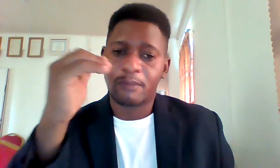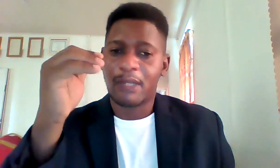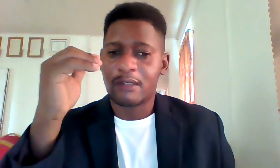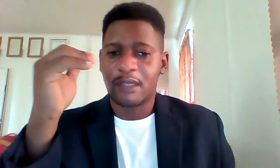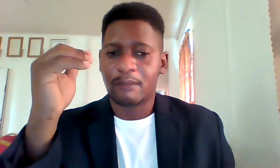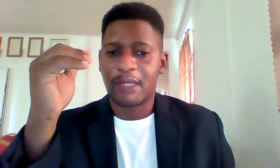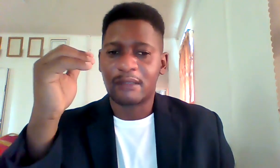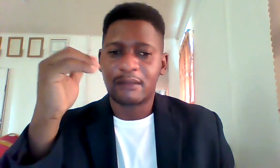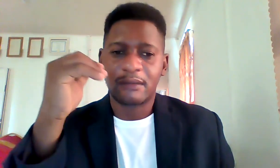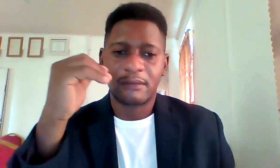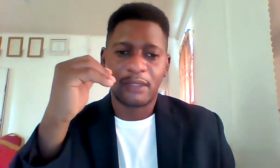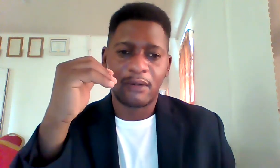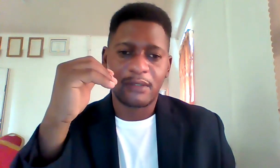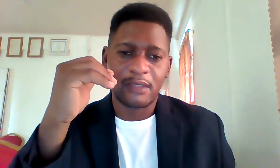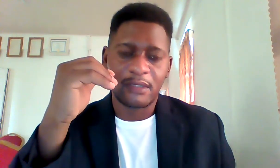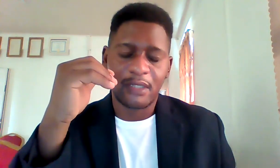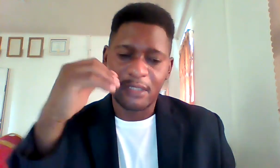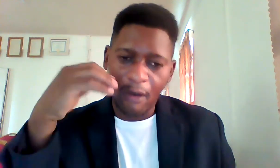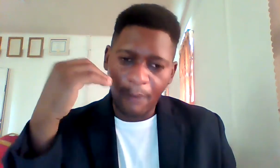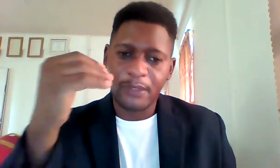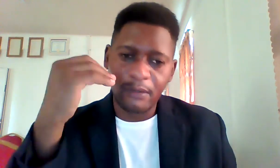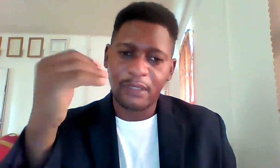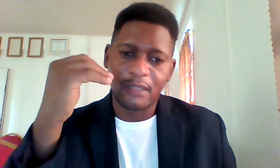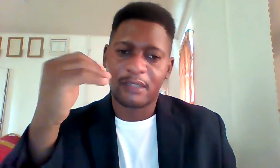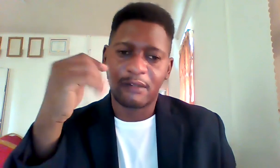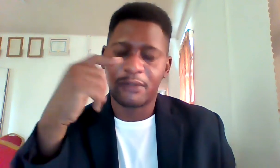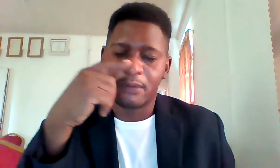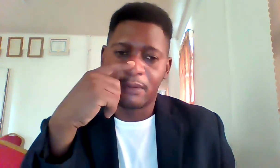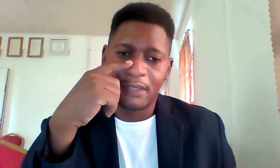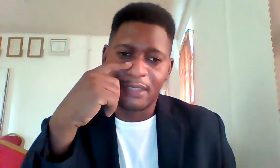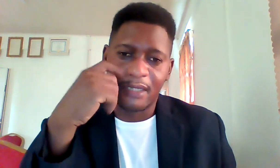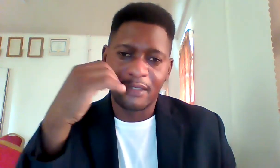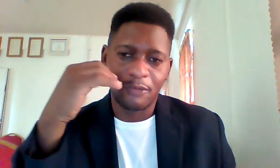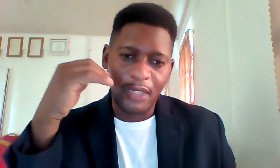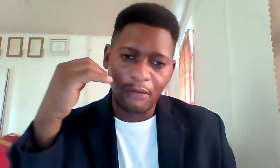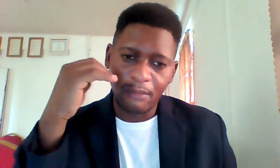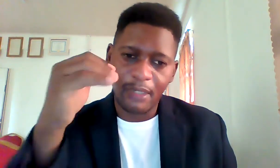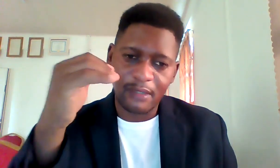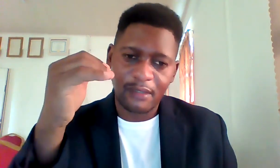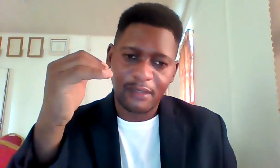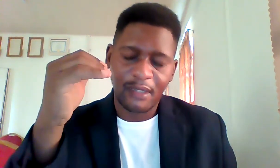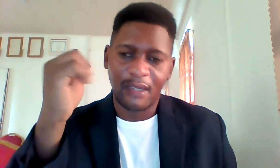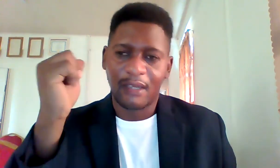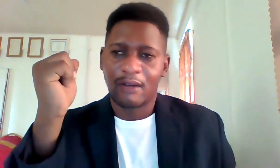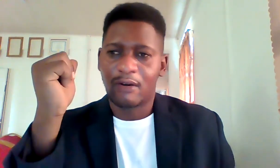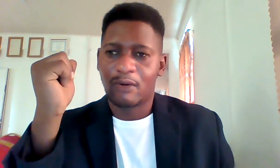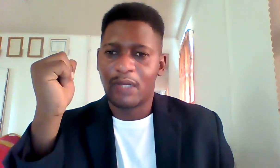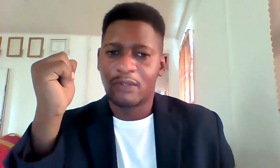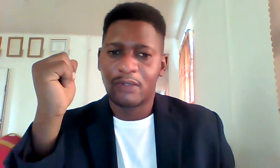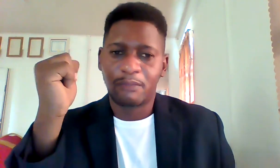planner's game plan because this is it's absolutely necessary for you to understand it's whether you're in business or whether you're the